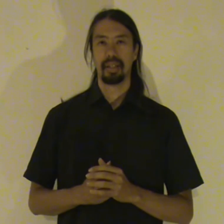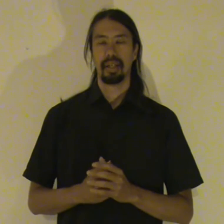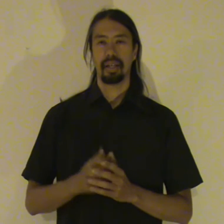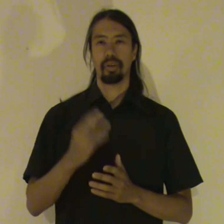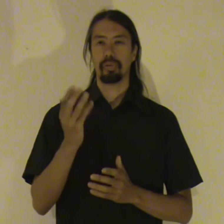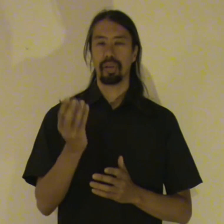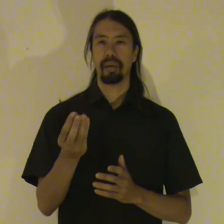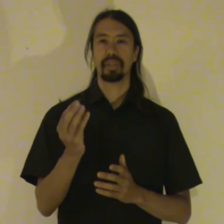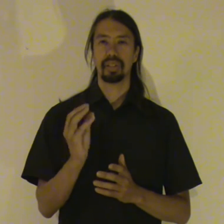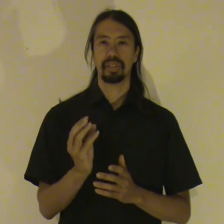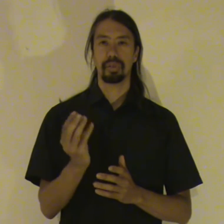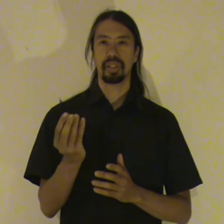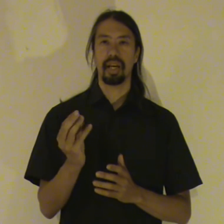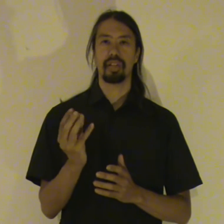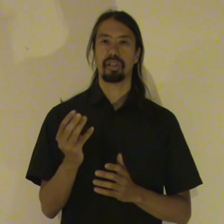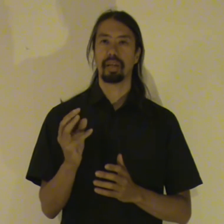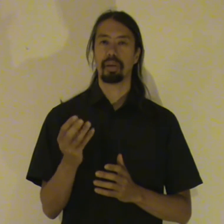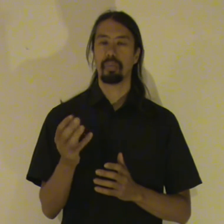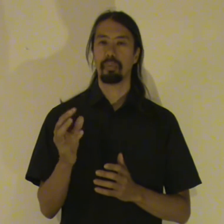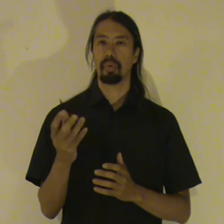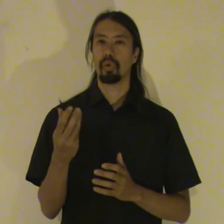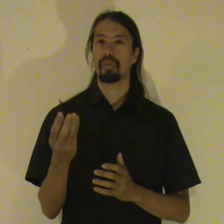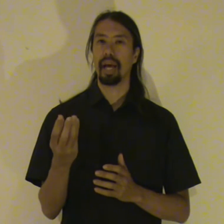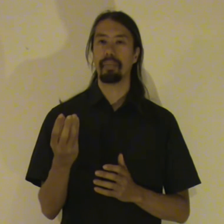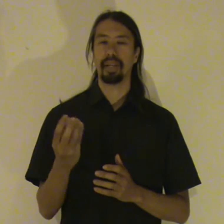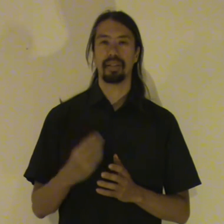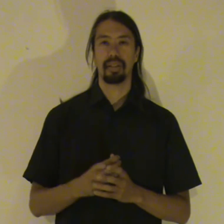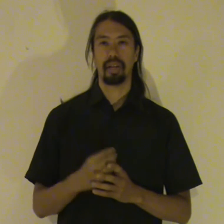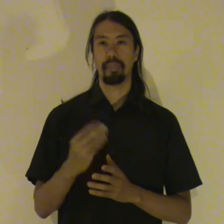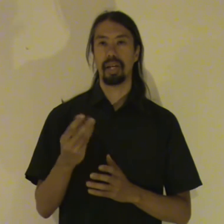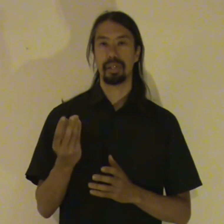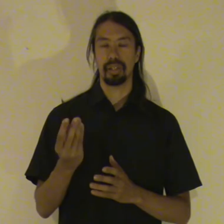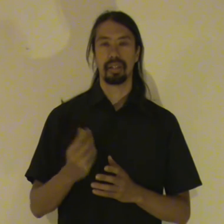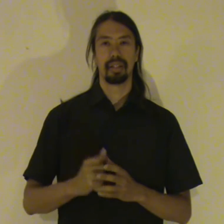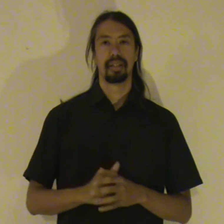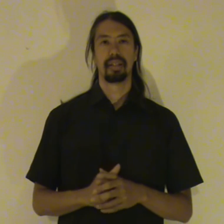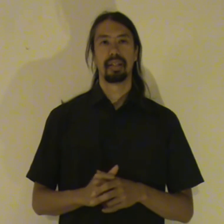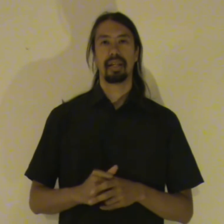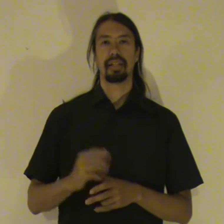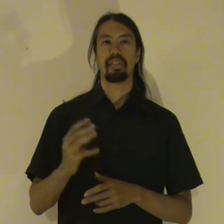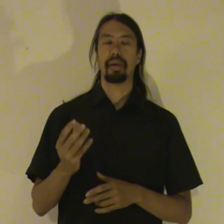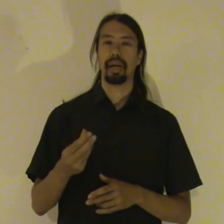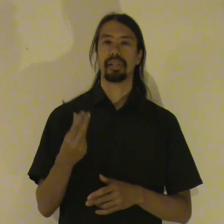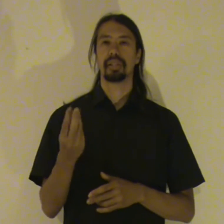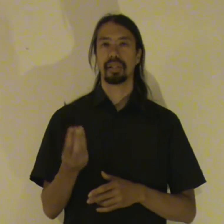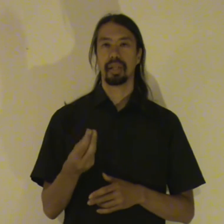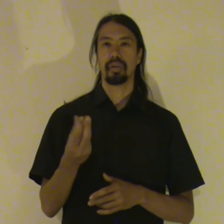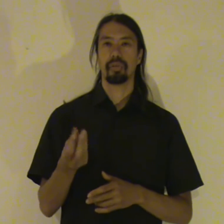And often the image can start to change. It can become more of an animated animation. And this animation can often